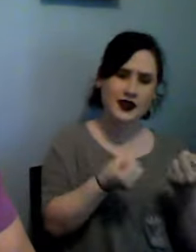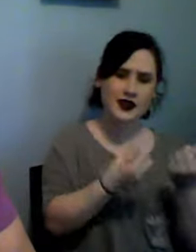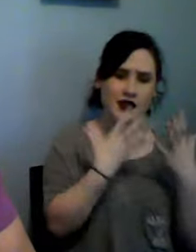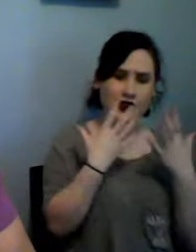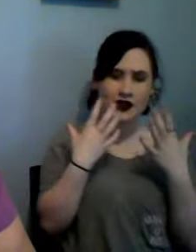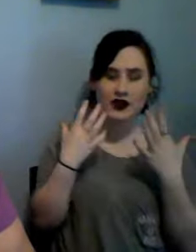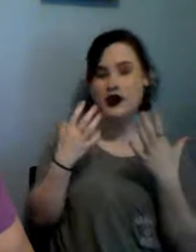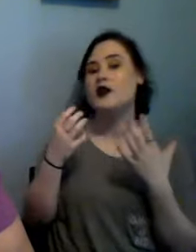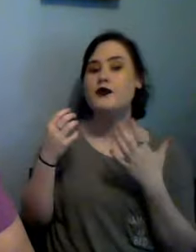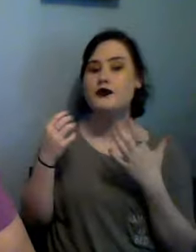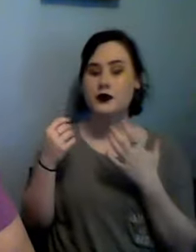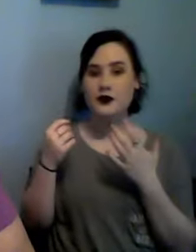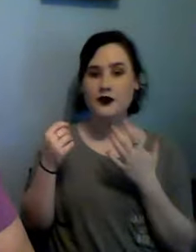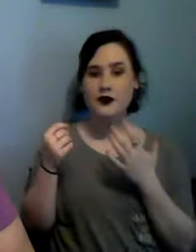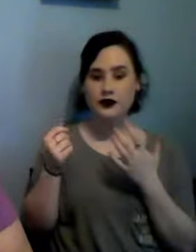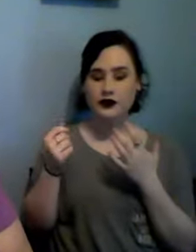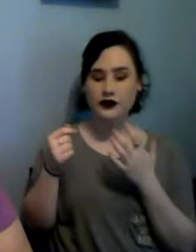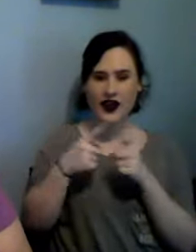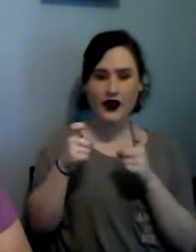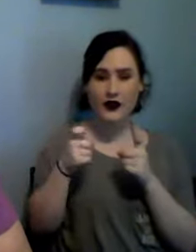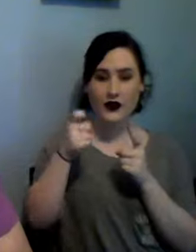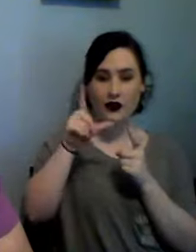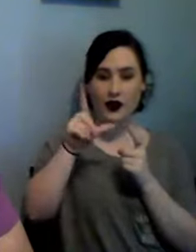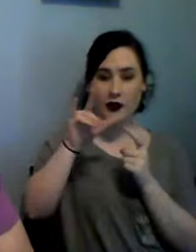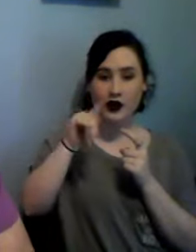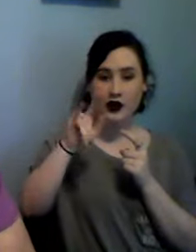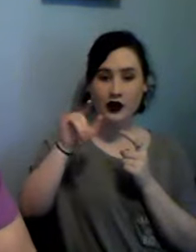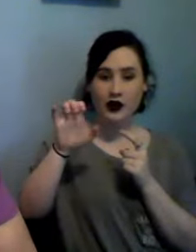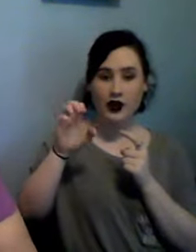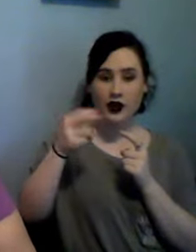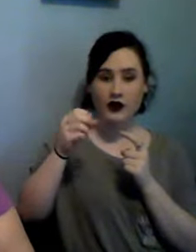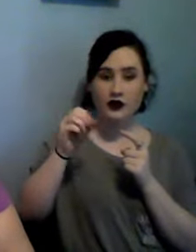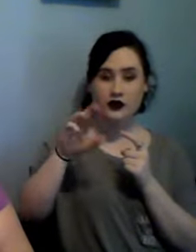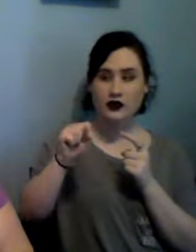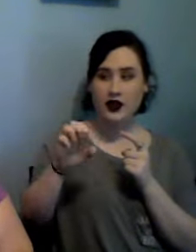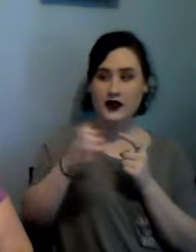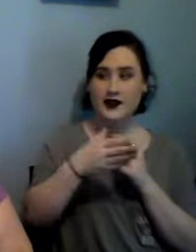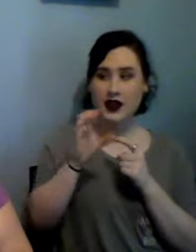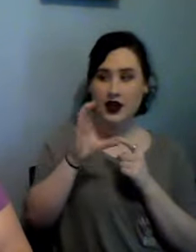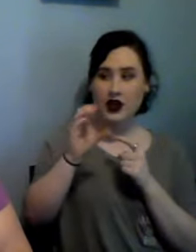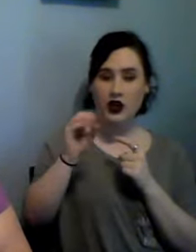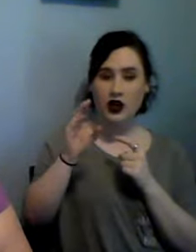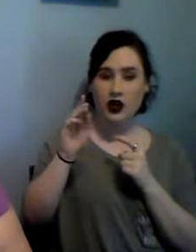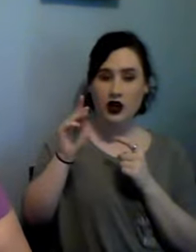House and Country Cottage that I get them mixed up at times and I'm sorry